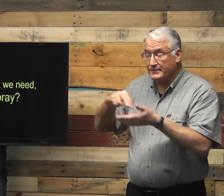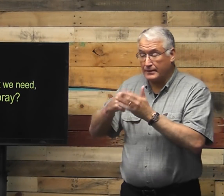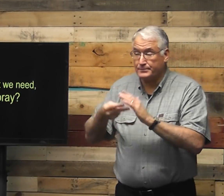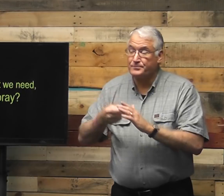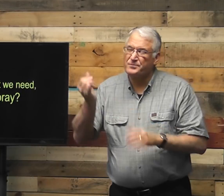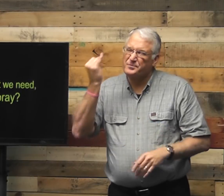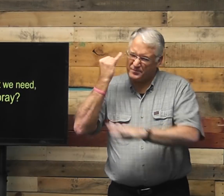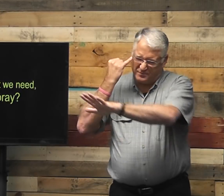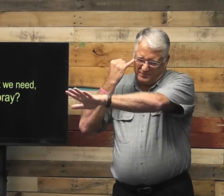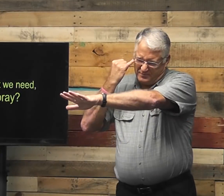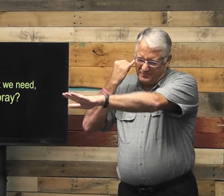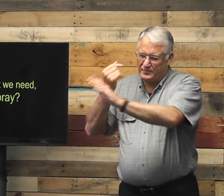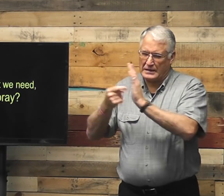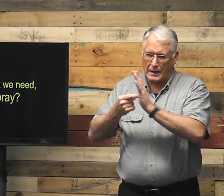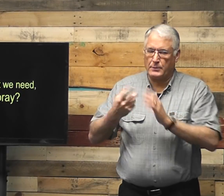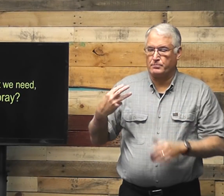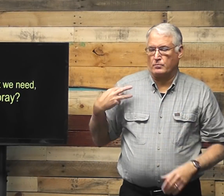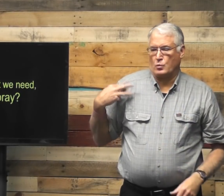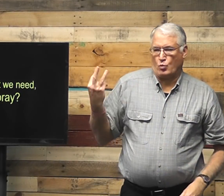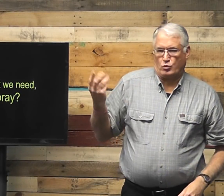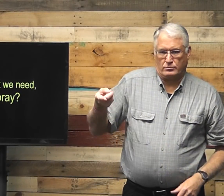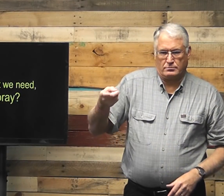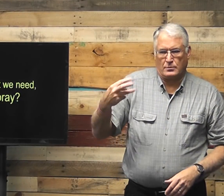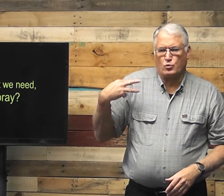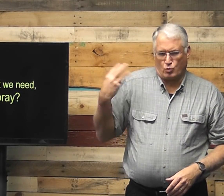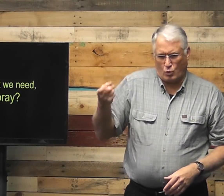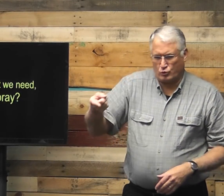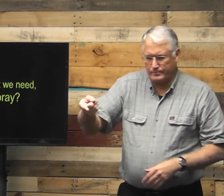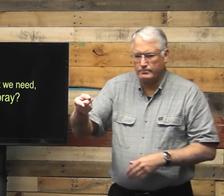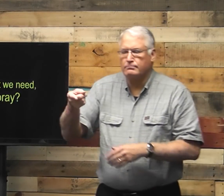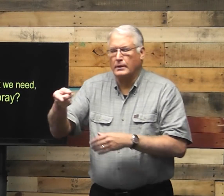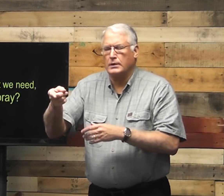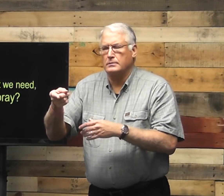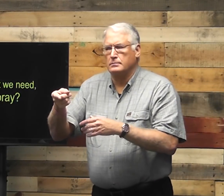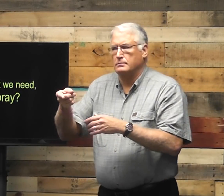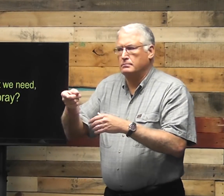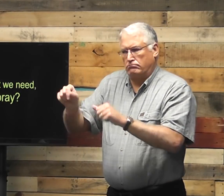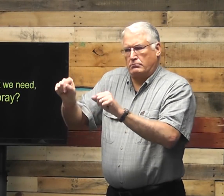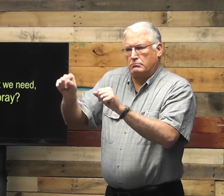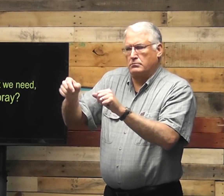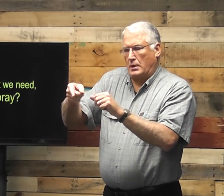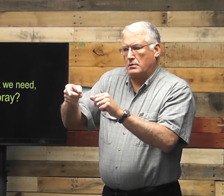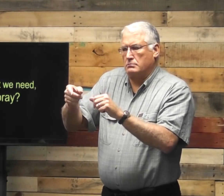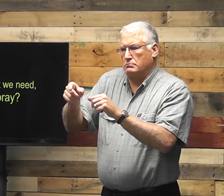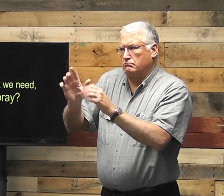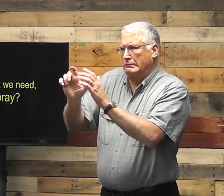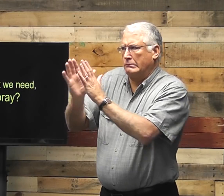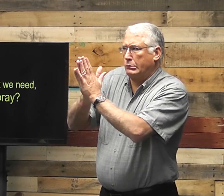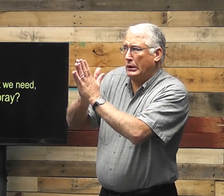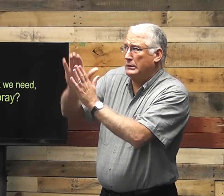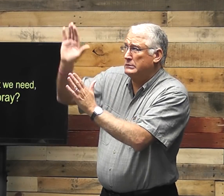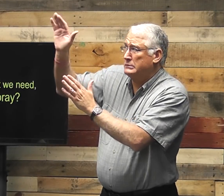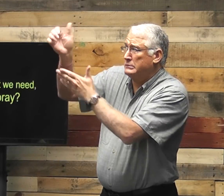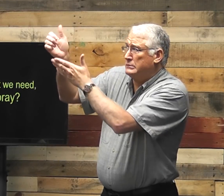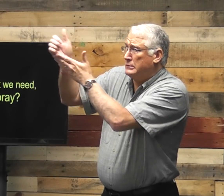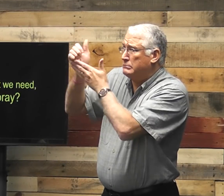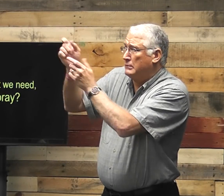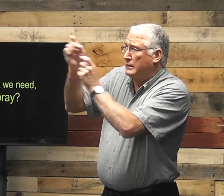But it means this quote means, for an example, let's say Washington, you know, he prayed